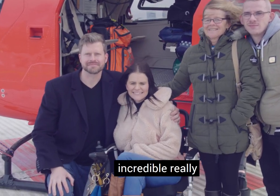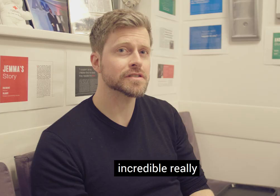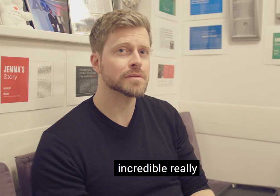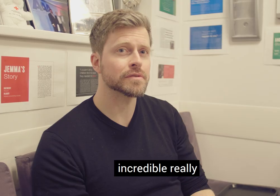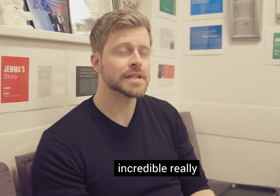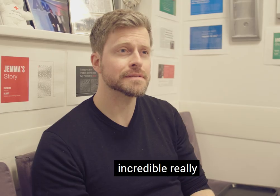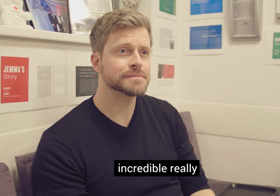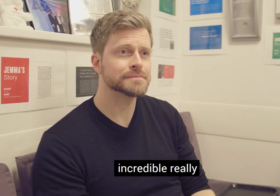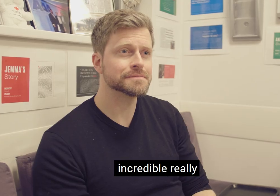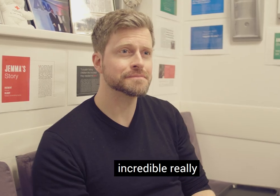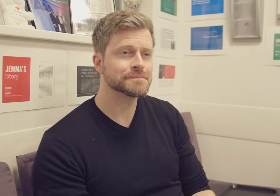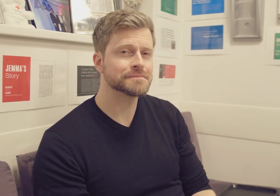Incredible, really. I Thank you.